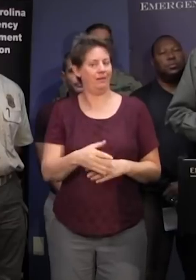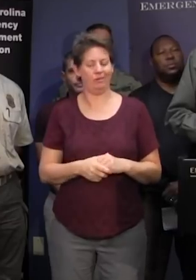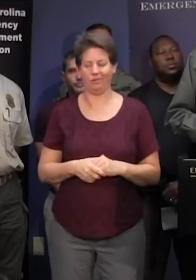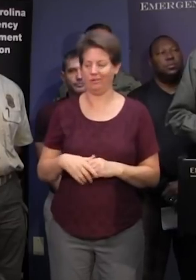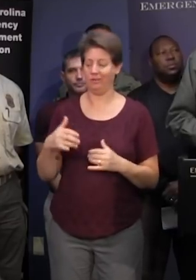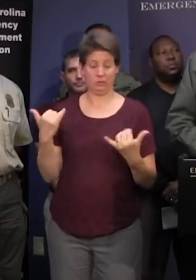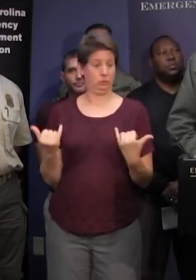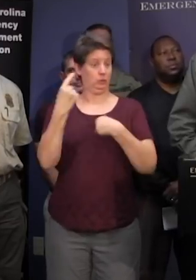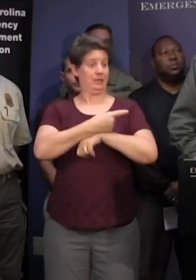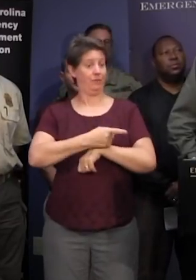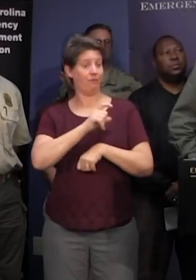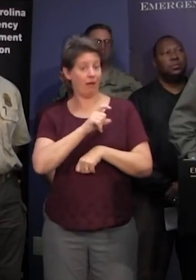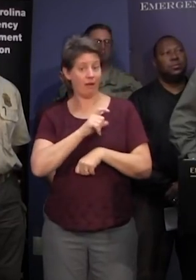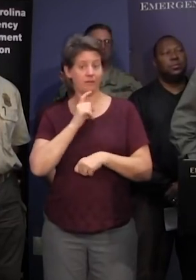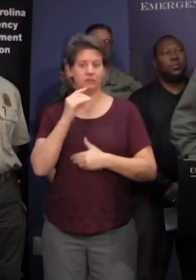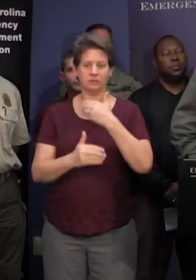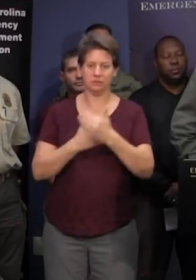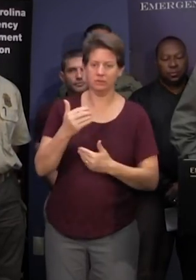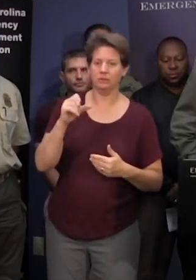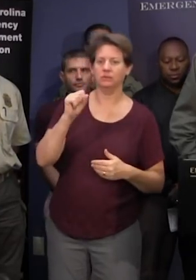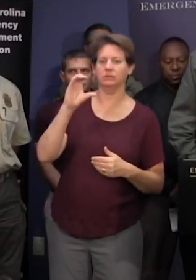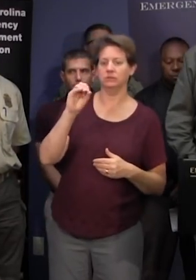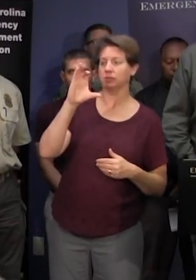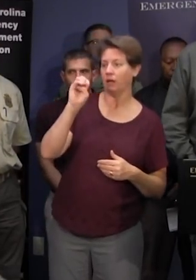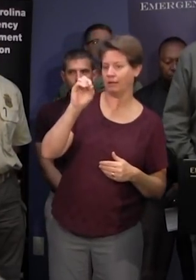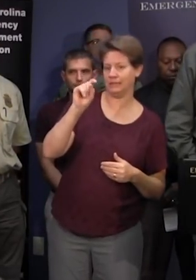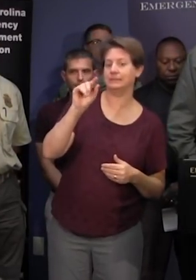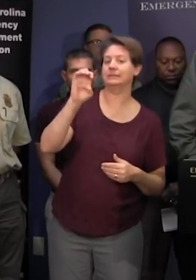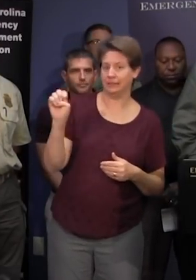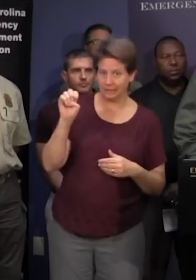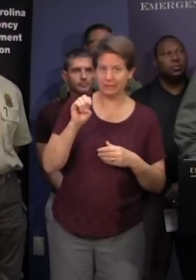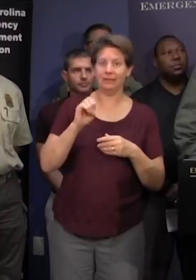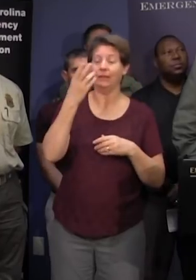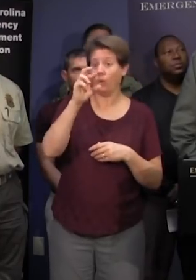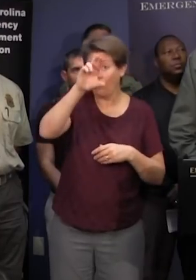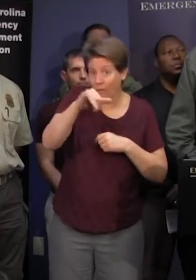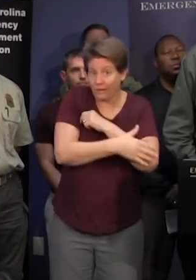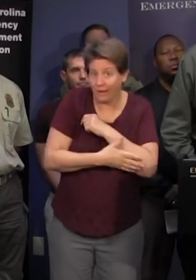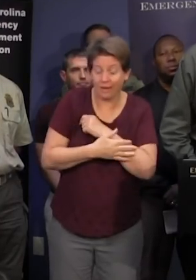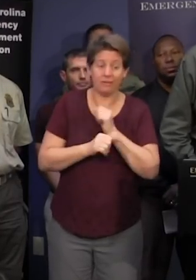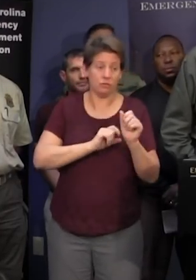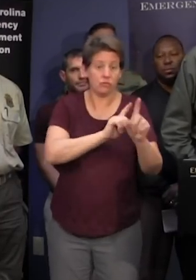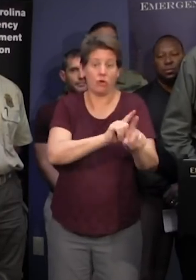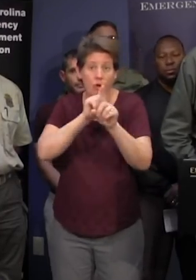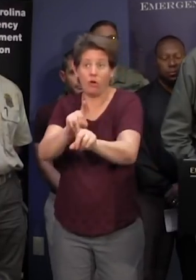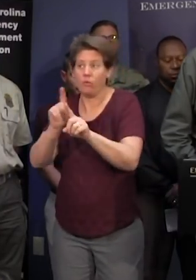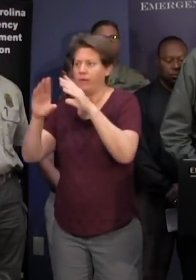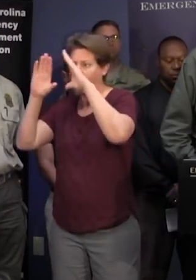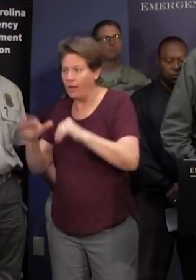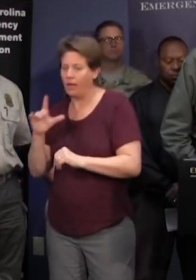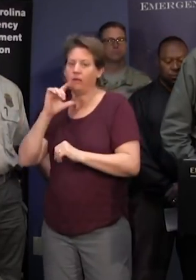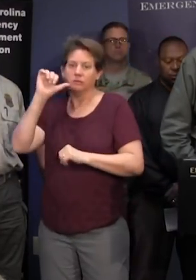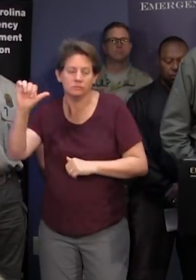officers today going through socaste and orree county going door to door talking to folks that are there that are